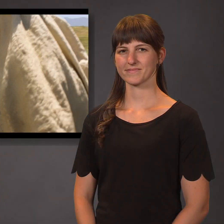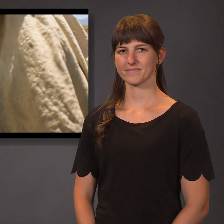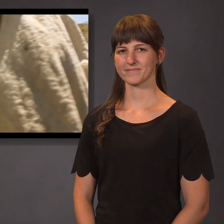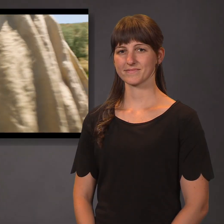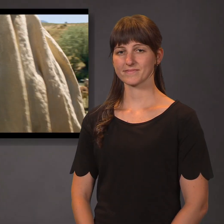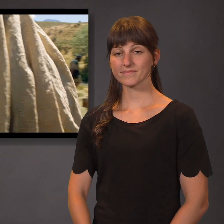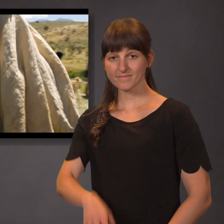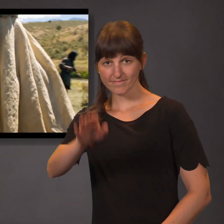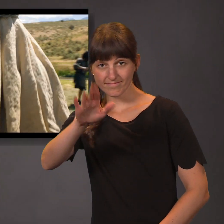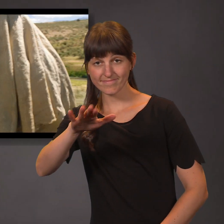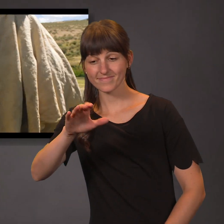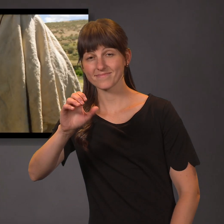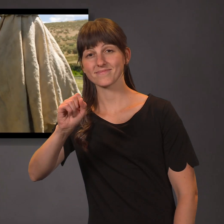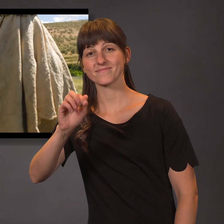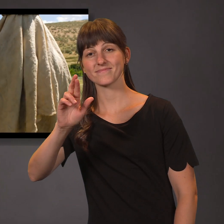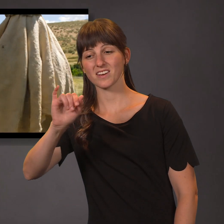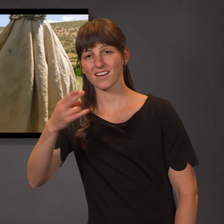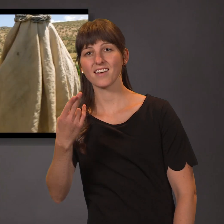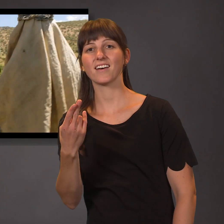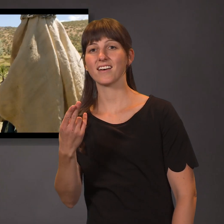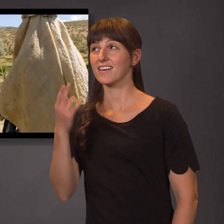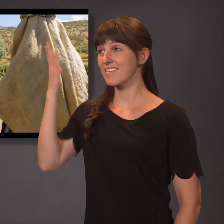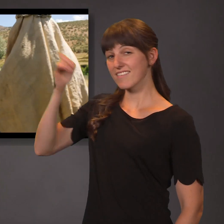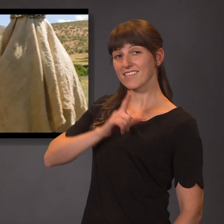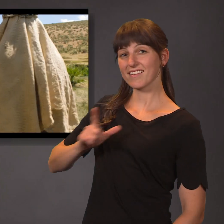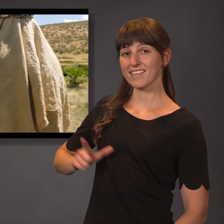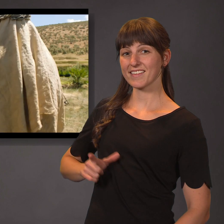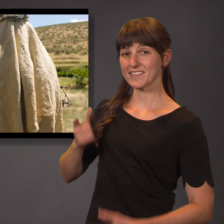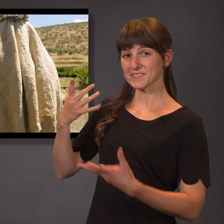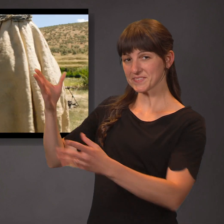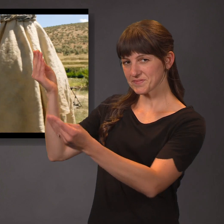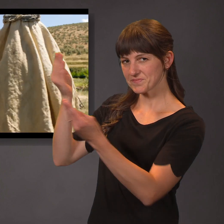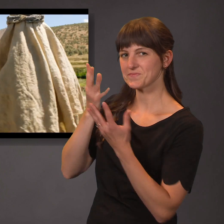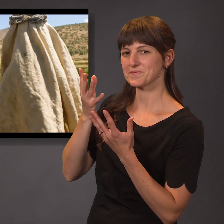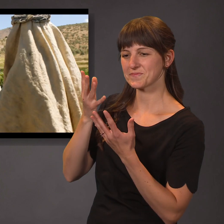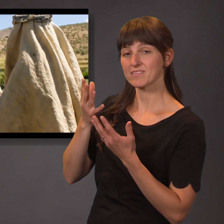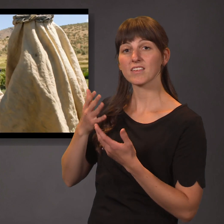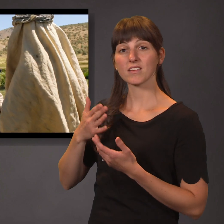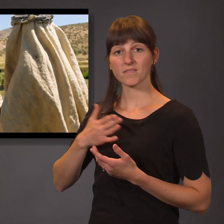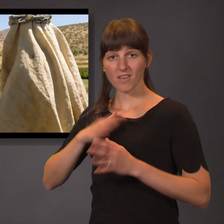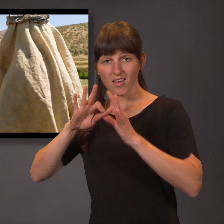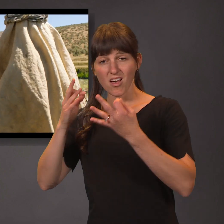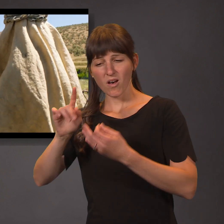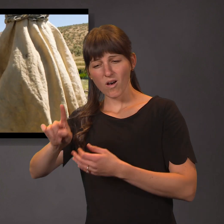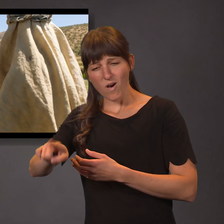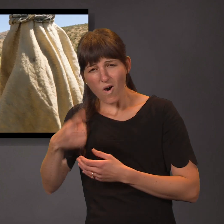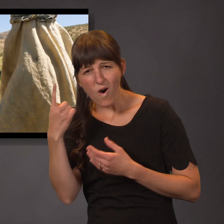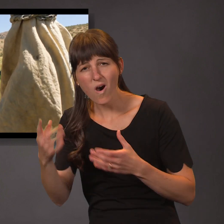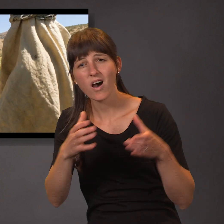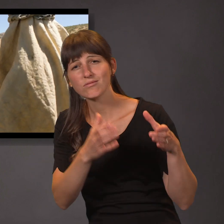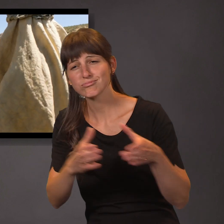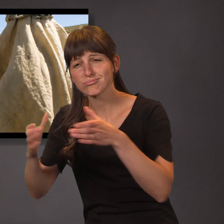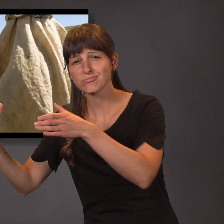Sariah, the Lord hath spoken unto me. It is not me to take my family into the wilderness alone,